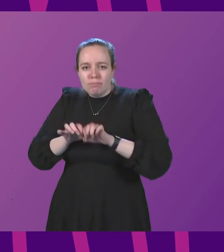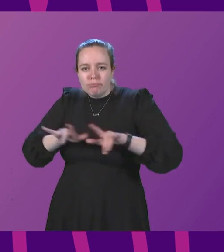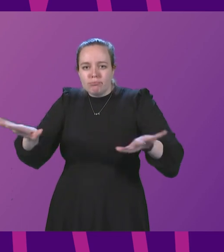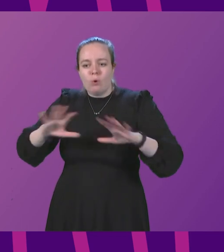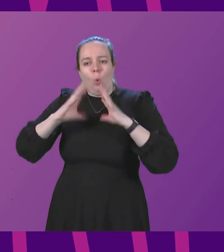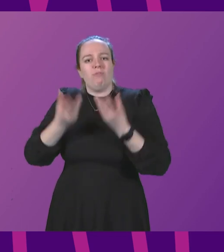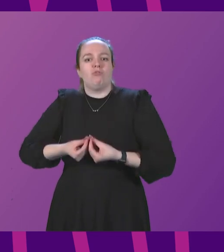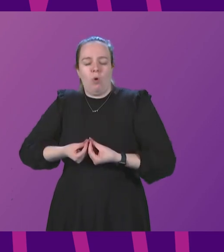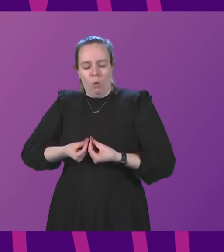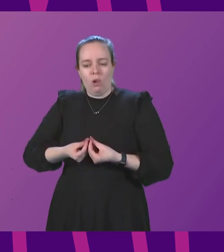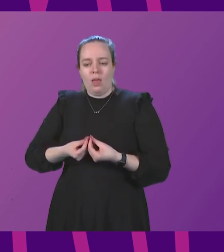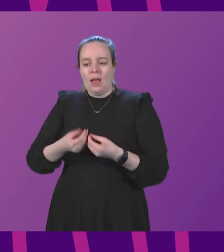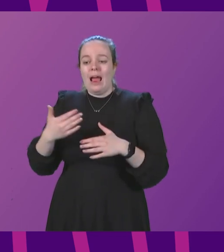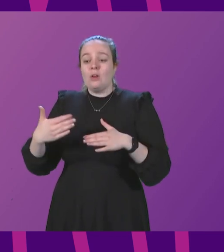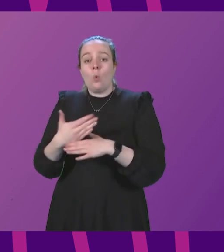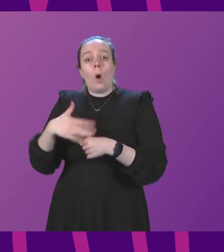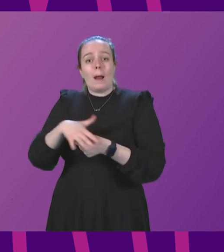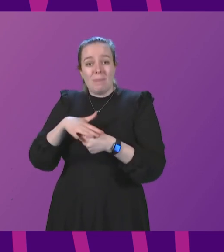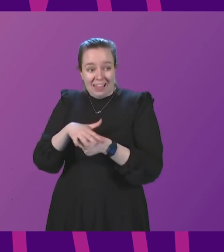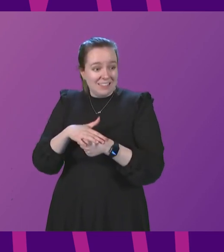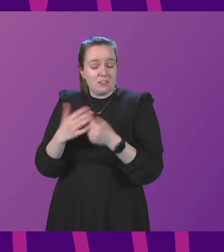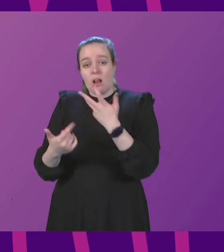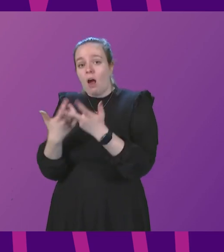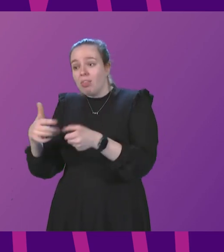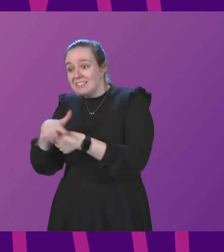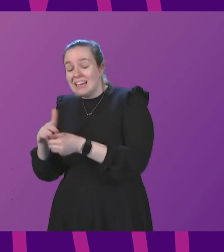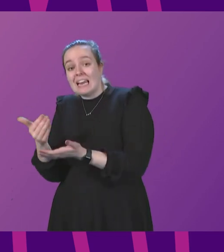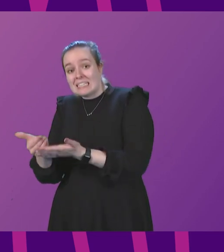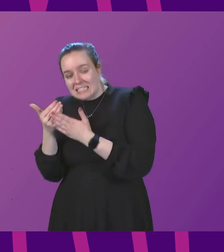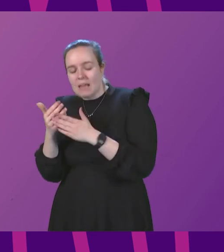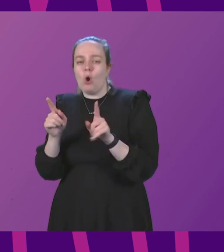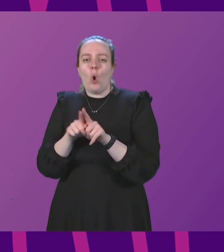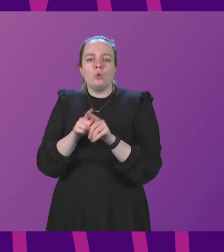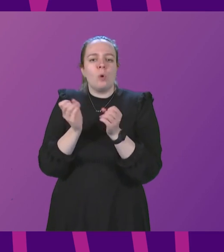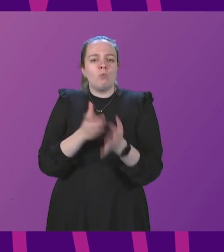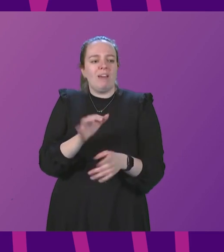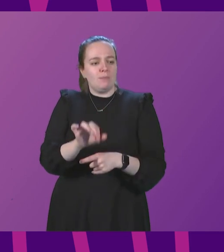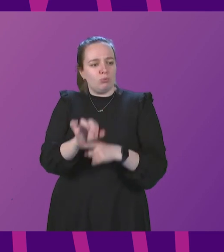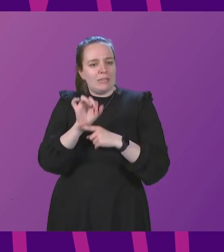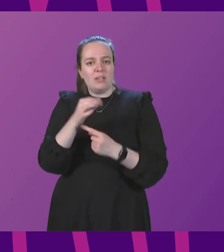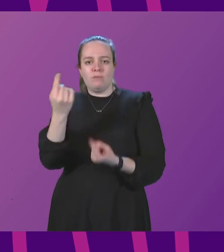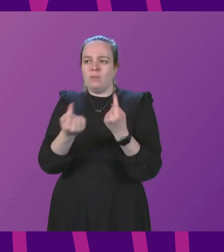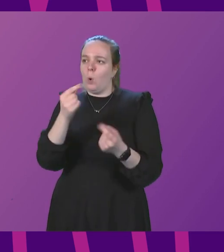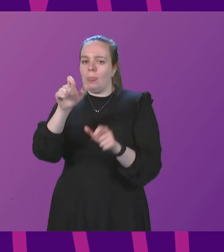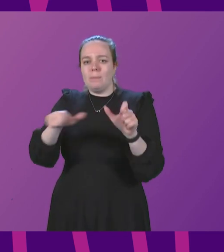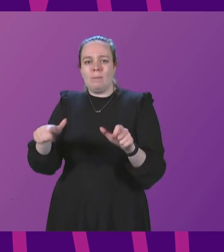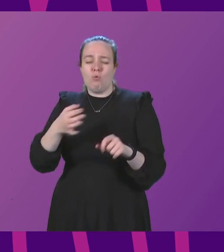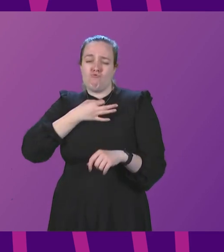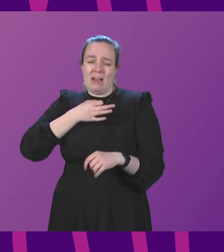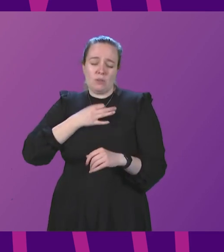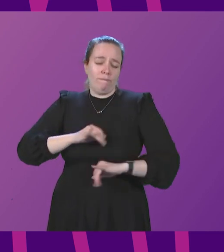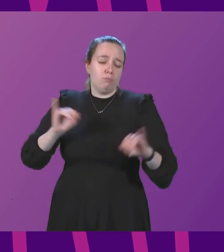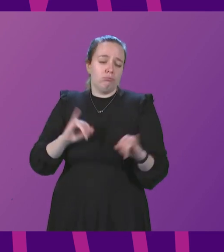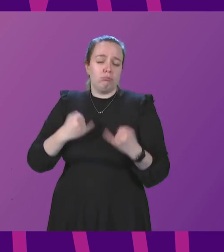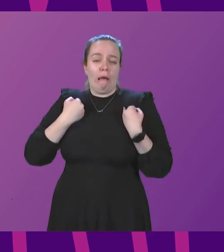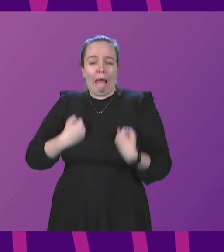and in helping keep workplaces and other settings safer, it also provides protection for those most at risk of serious illness